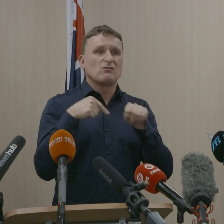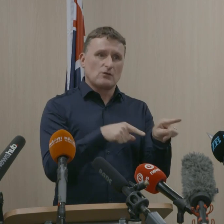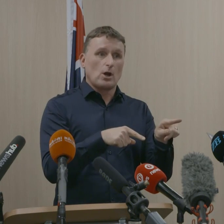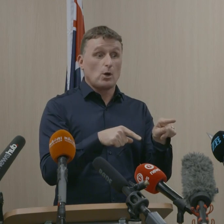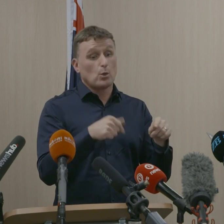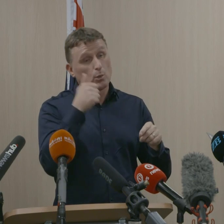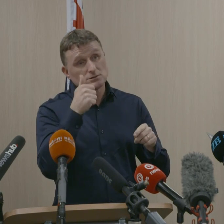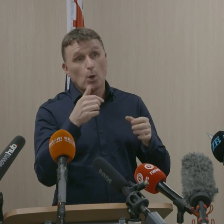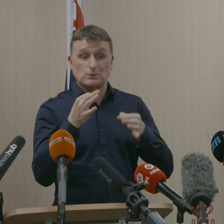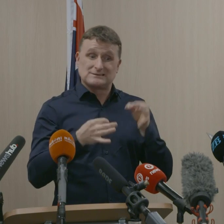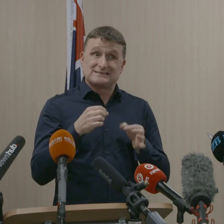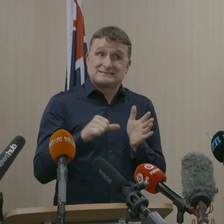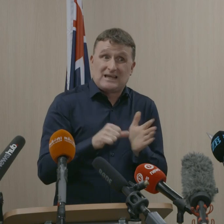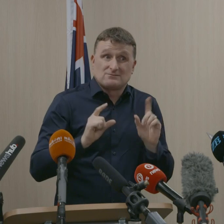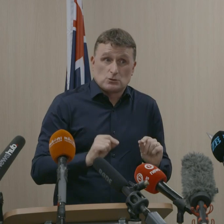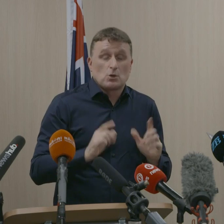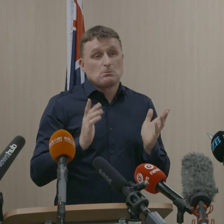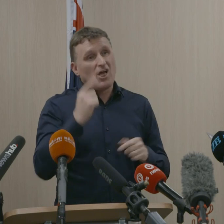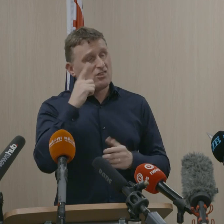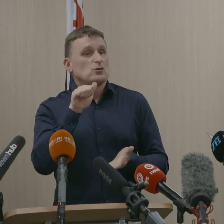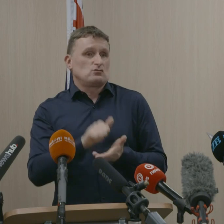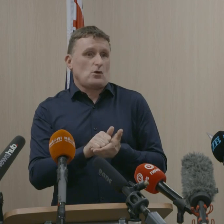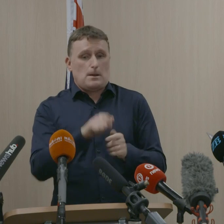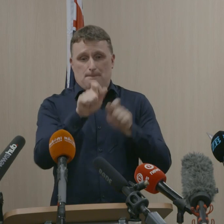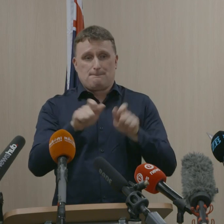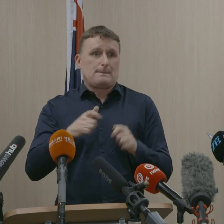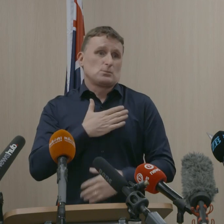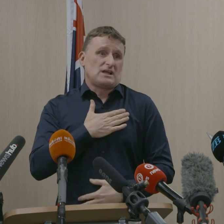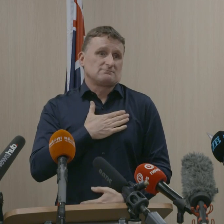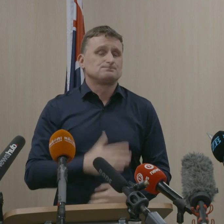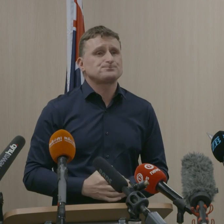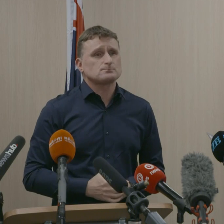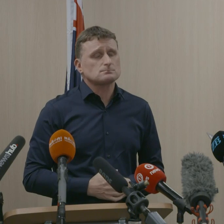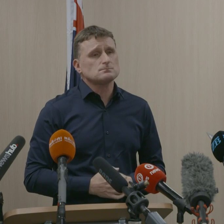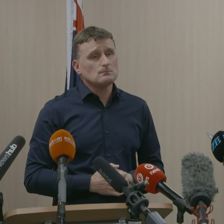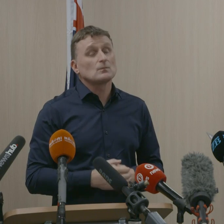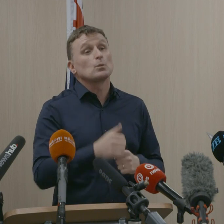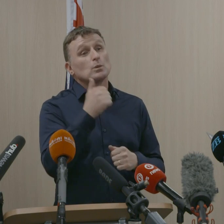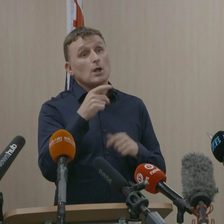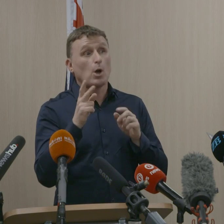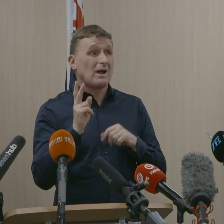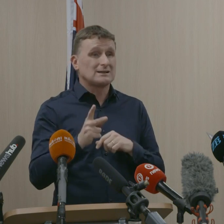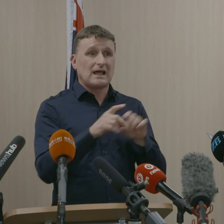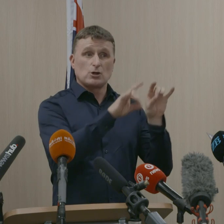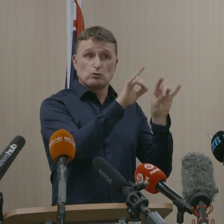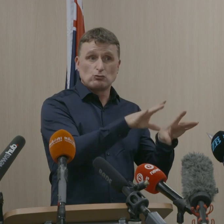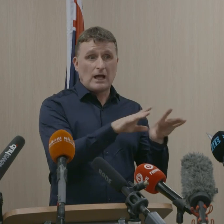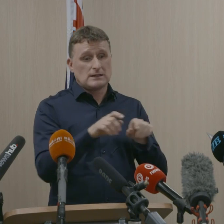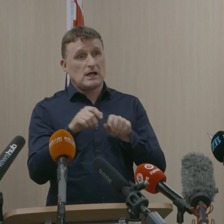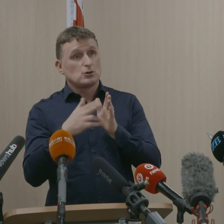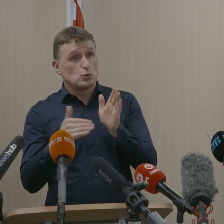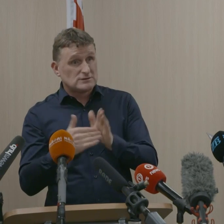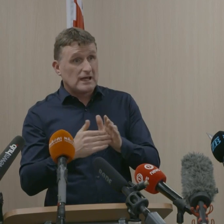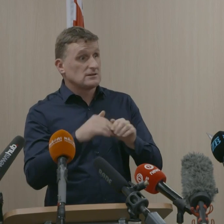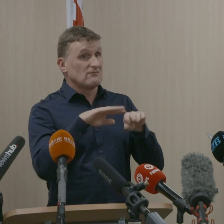believe, the right one. I know this will mean many people will find themselves for a time separated once more from friends and family who live in Australia,